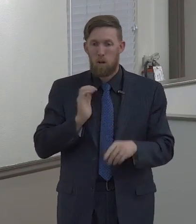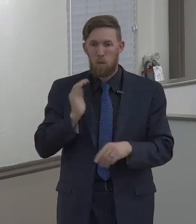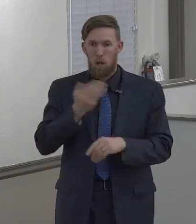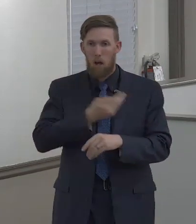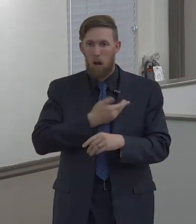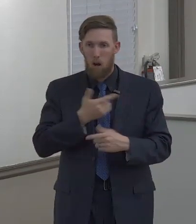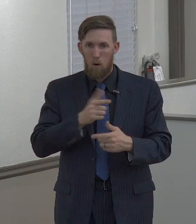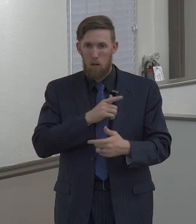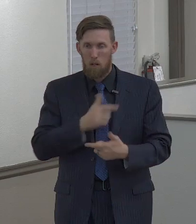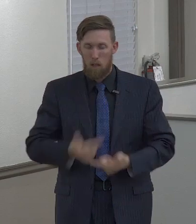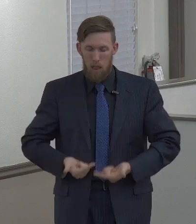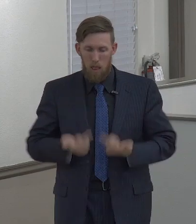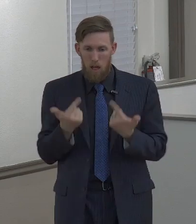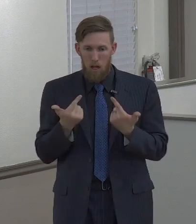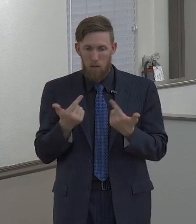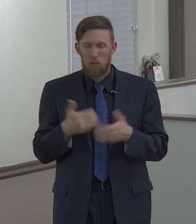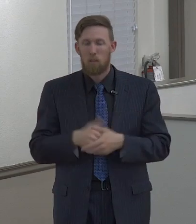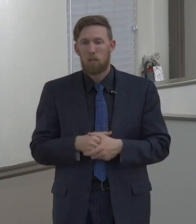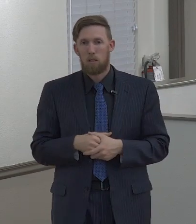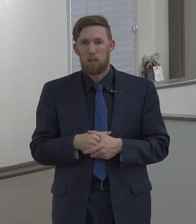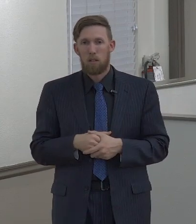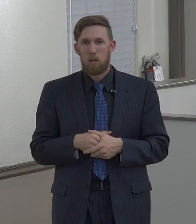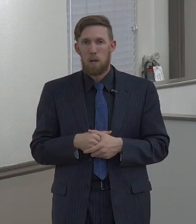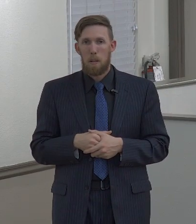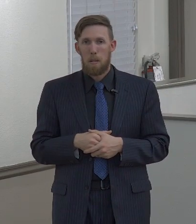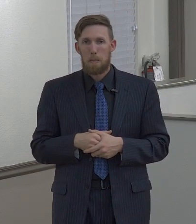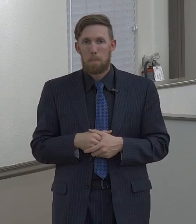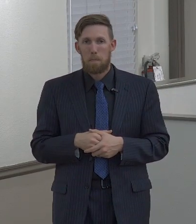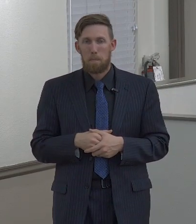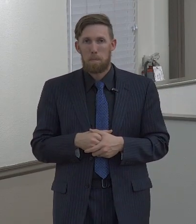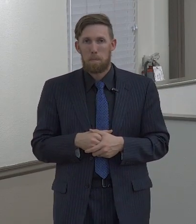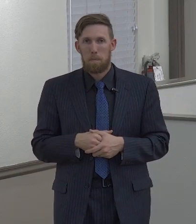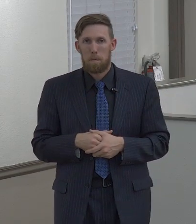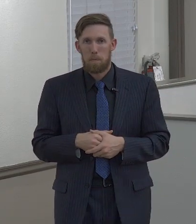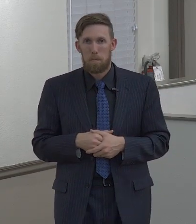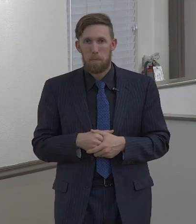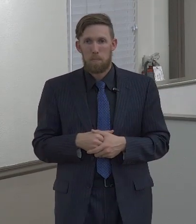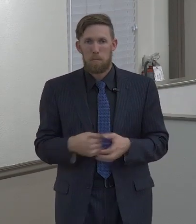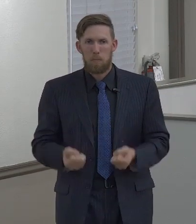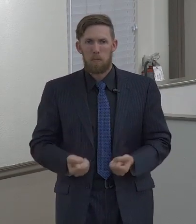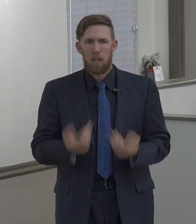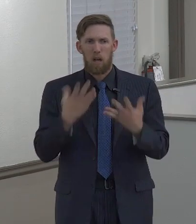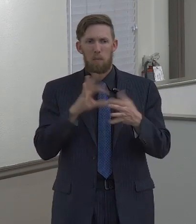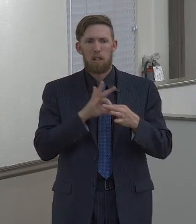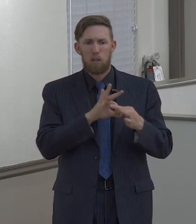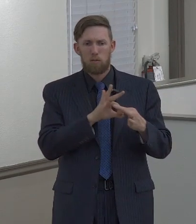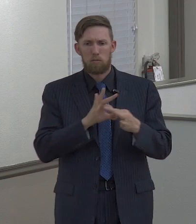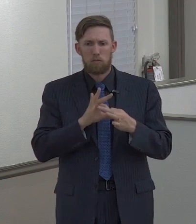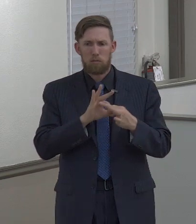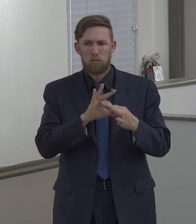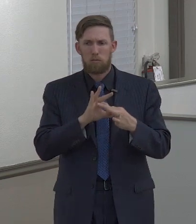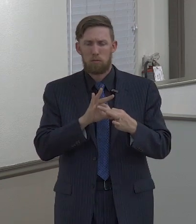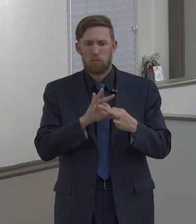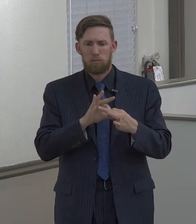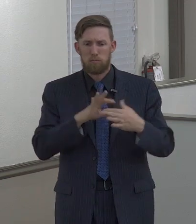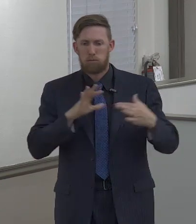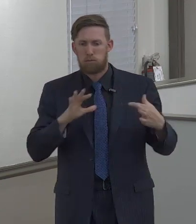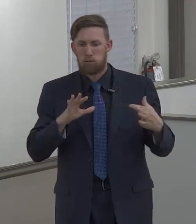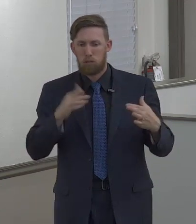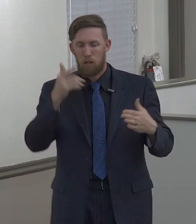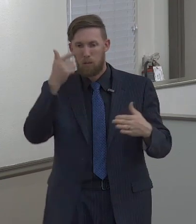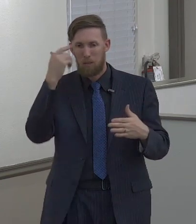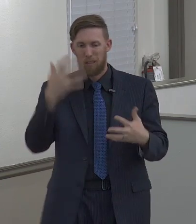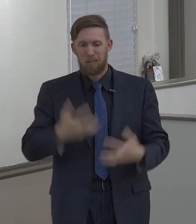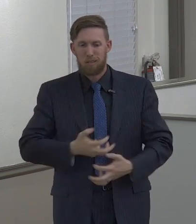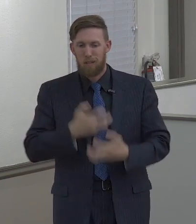without the church, the work of God doesn't get done. How many relationships have been